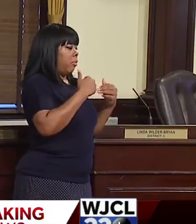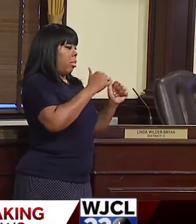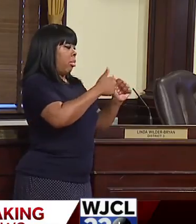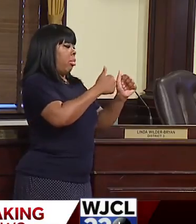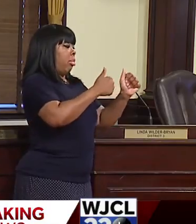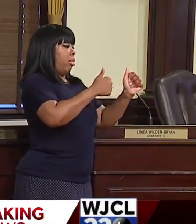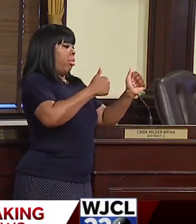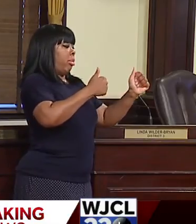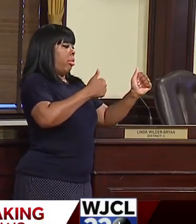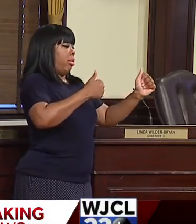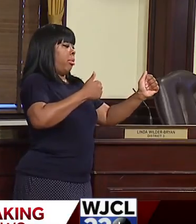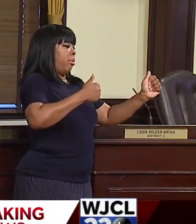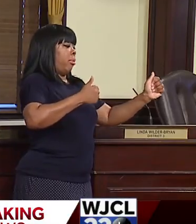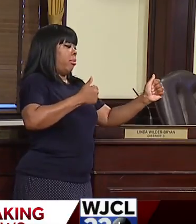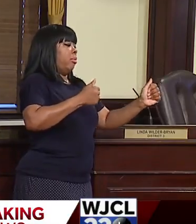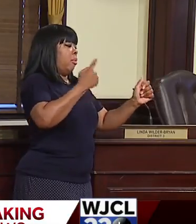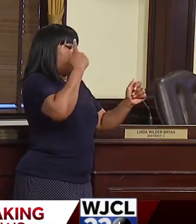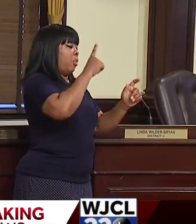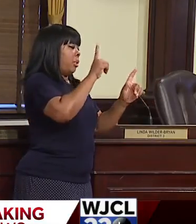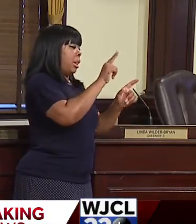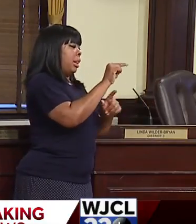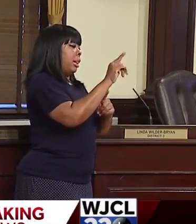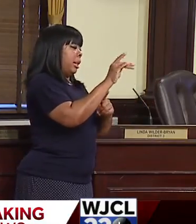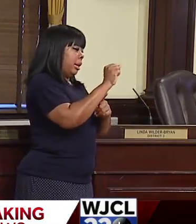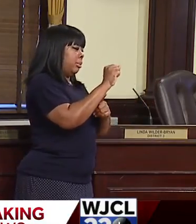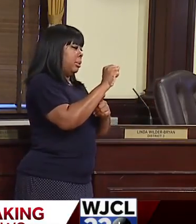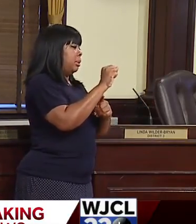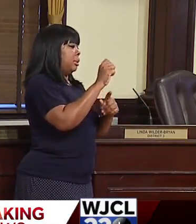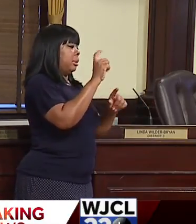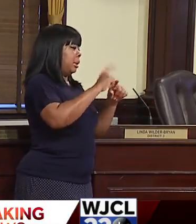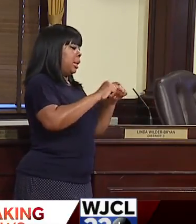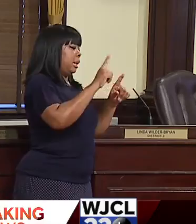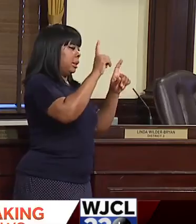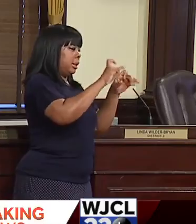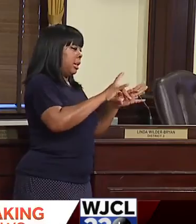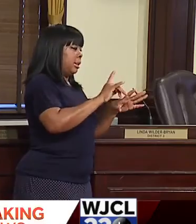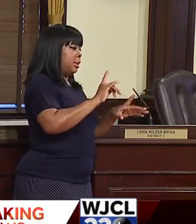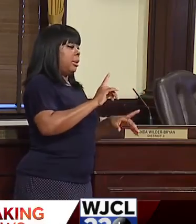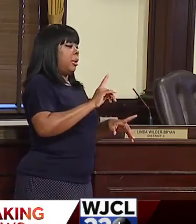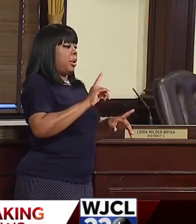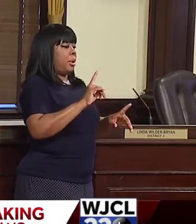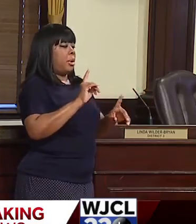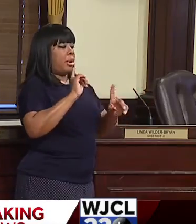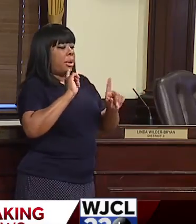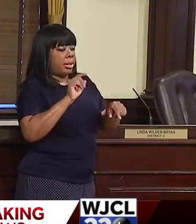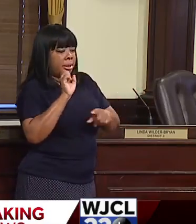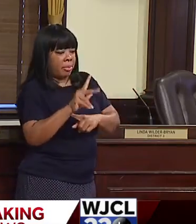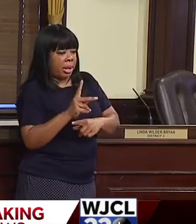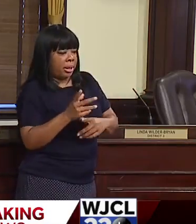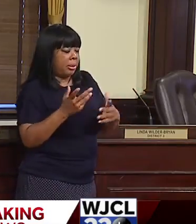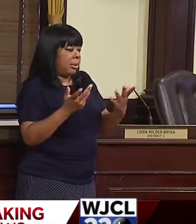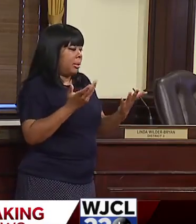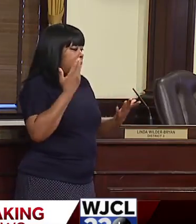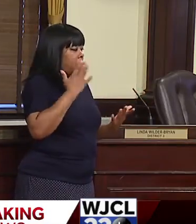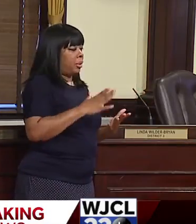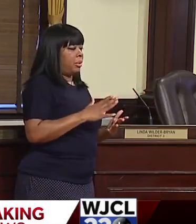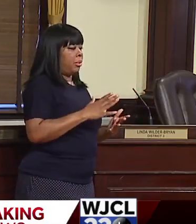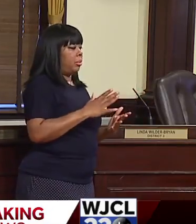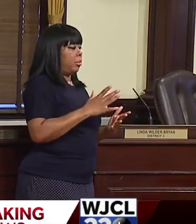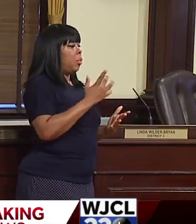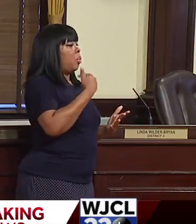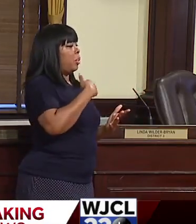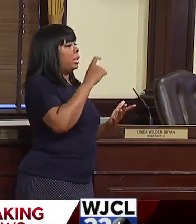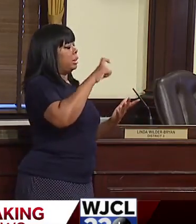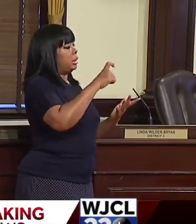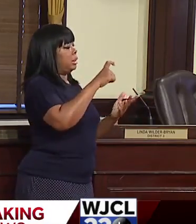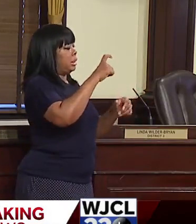Um, we have labs that are overwhelmed and we can test, but people really need to have those results back